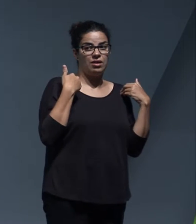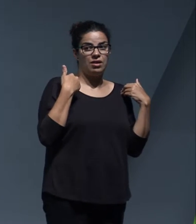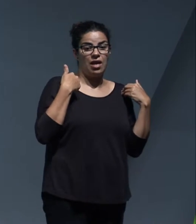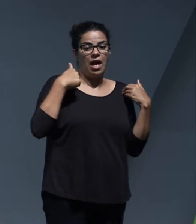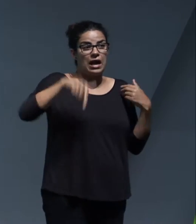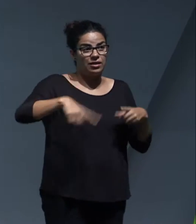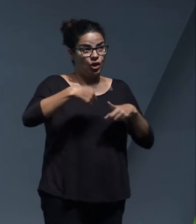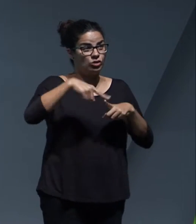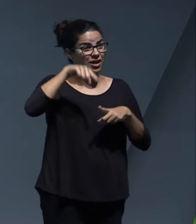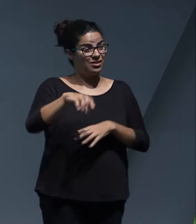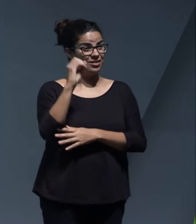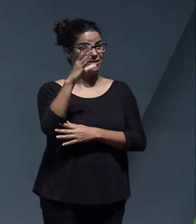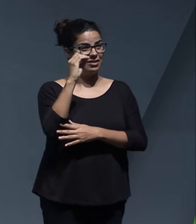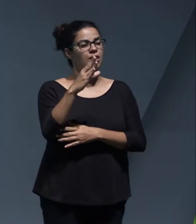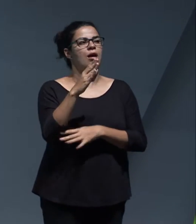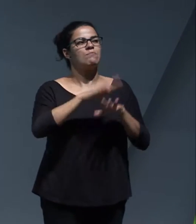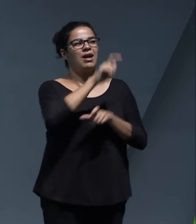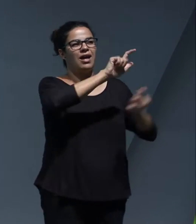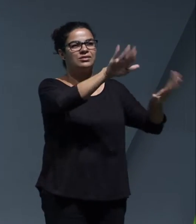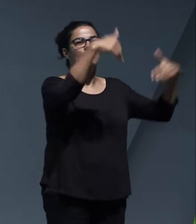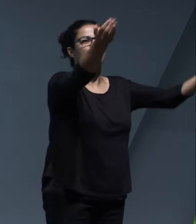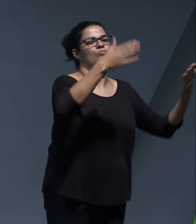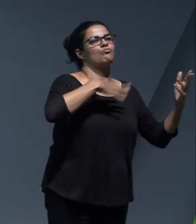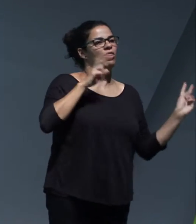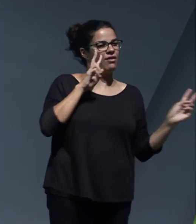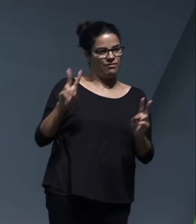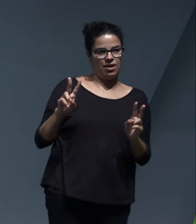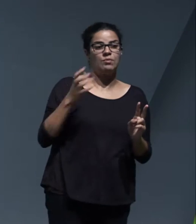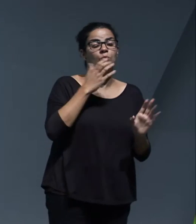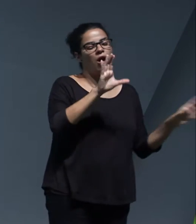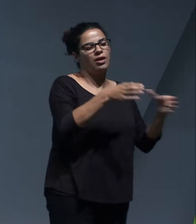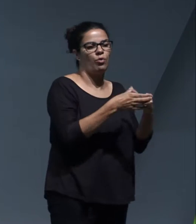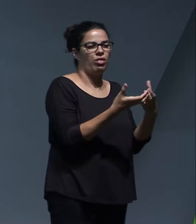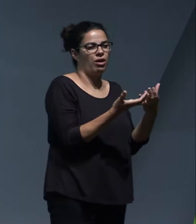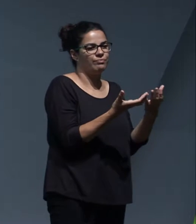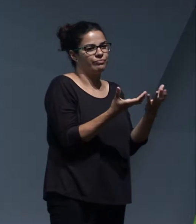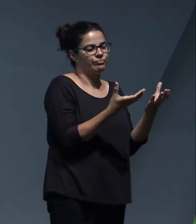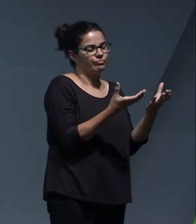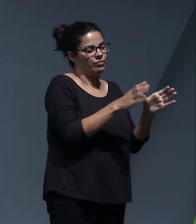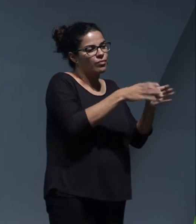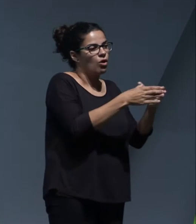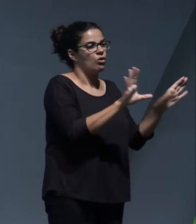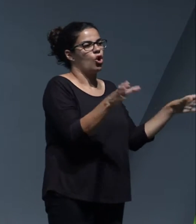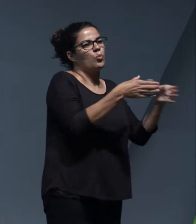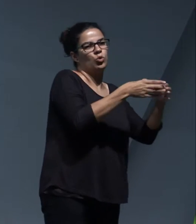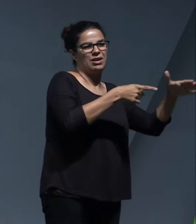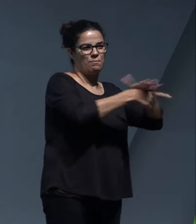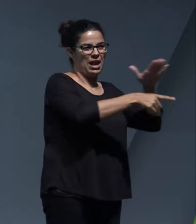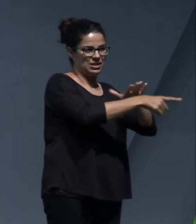who've broadcast what was going on here outside. The community managers run by Pedro